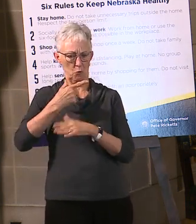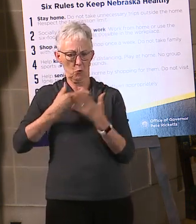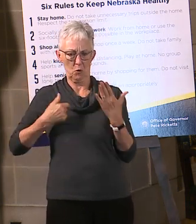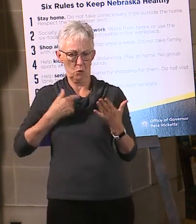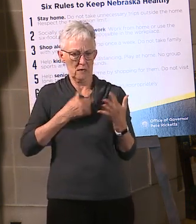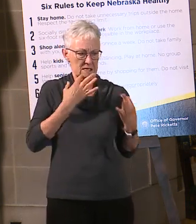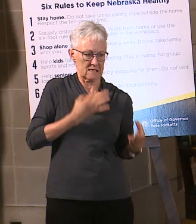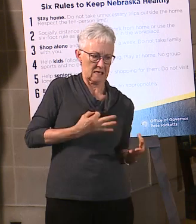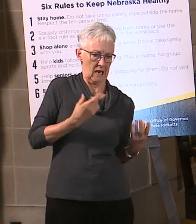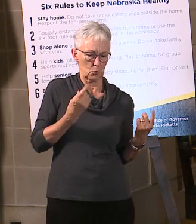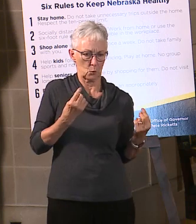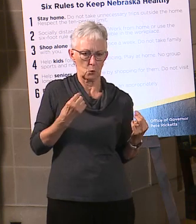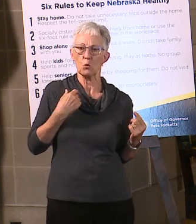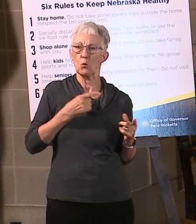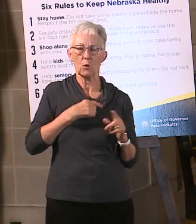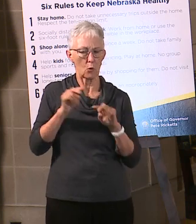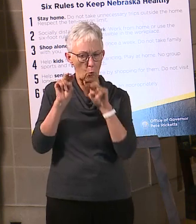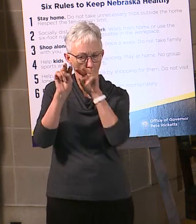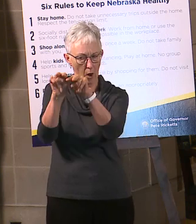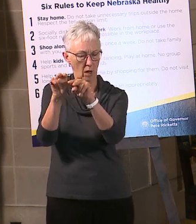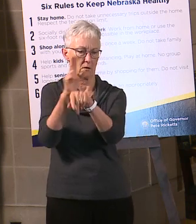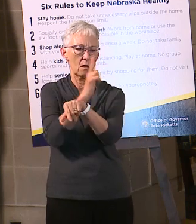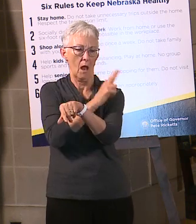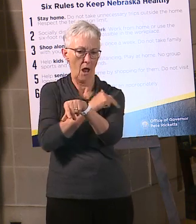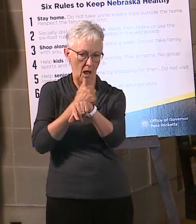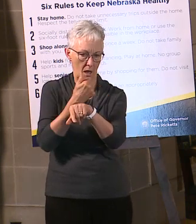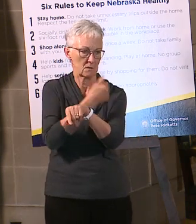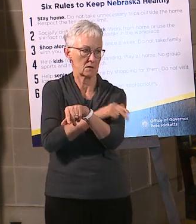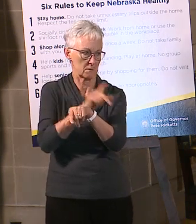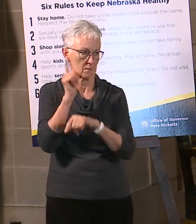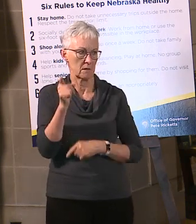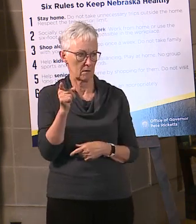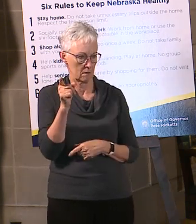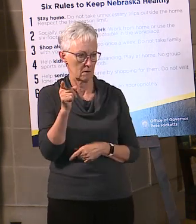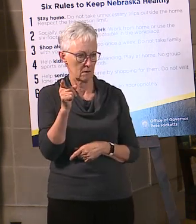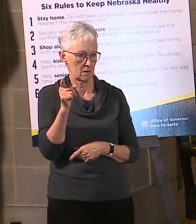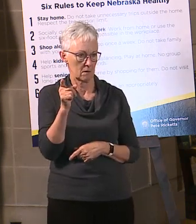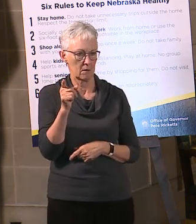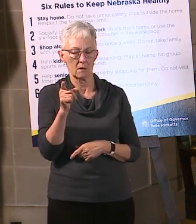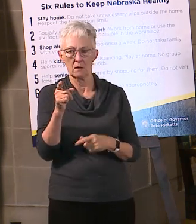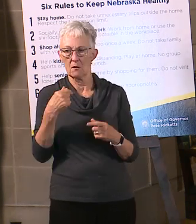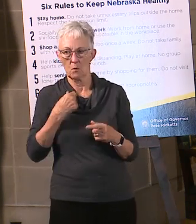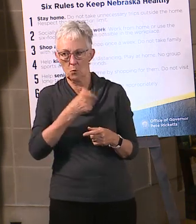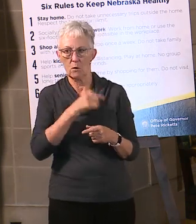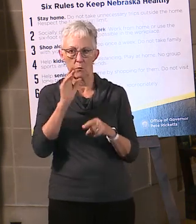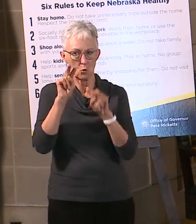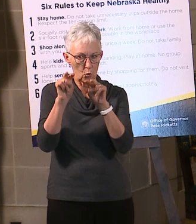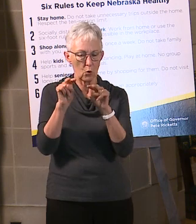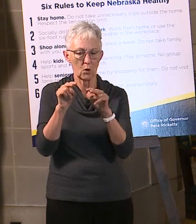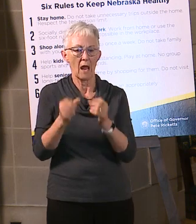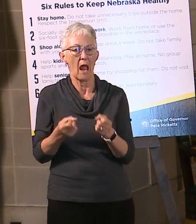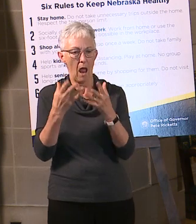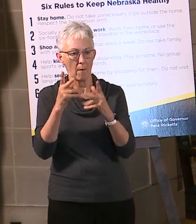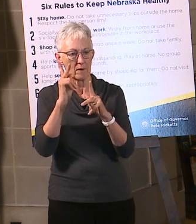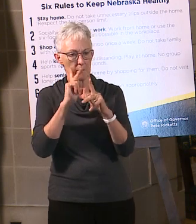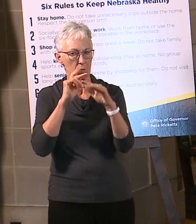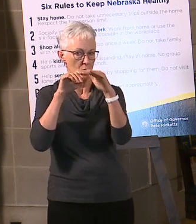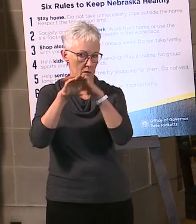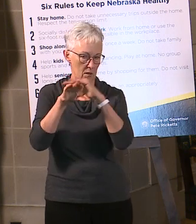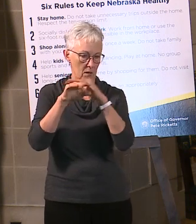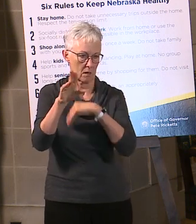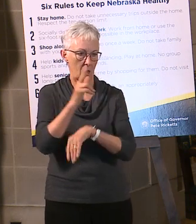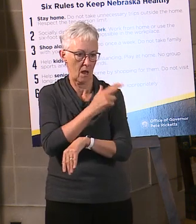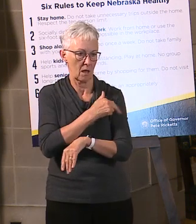that hospitalization rate because those people are going to go to the hospital, whether they are tested positive for coronavirus or not, that's a real indicator